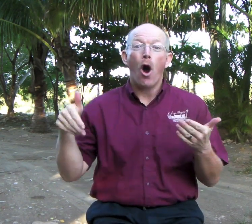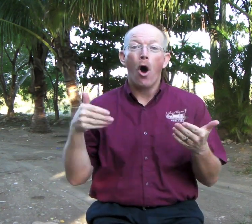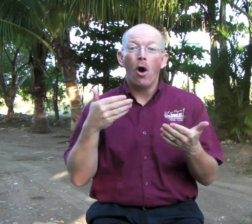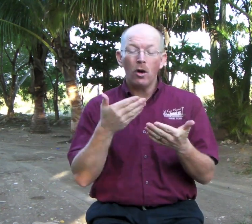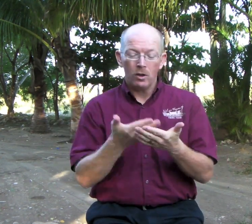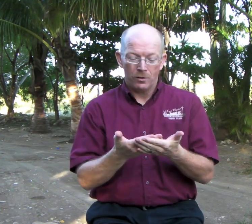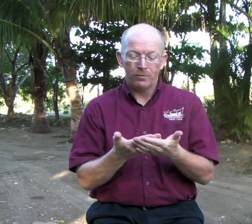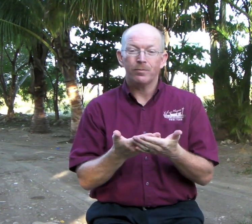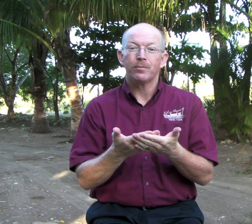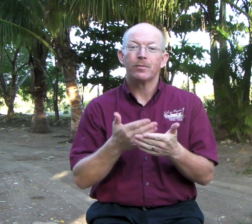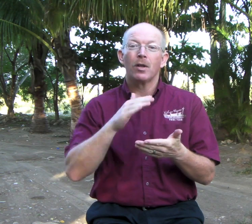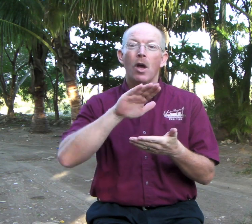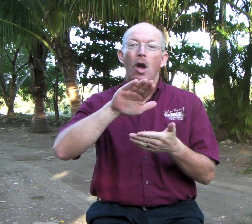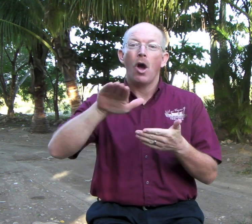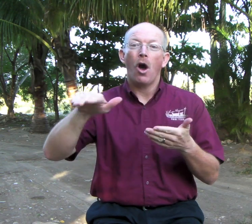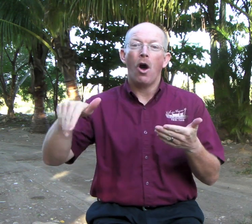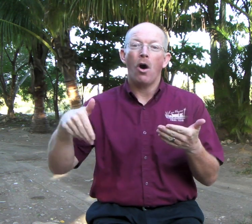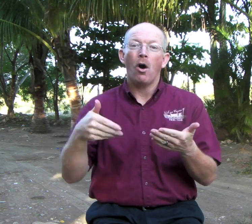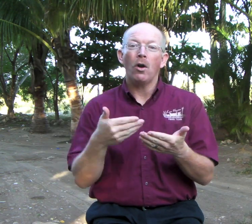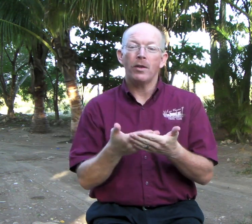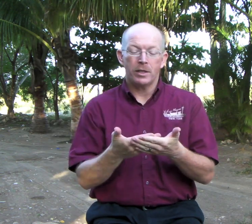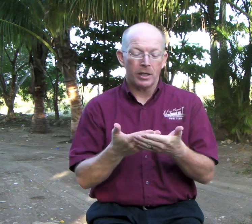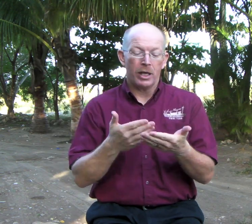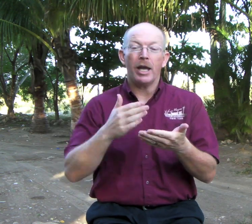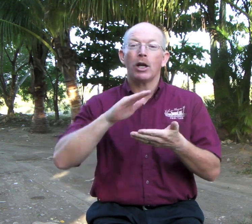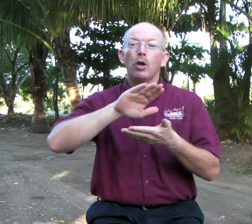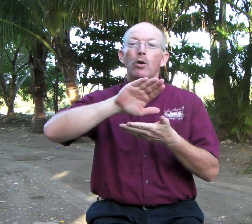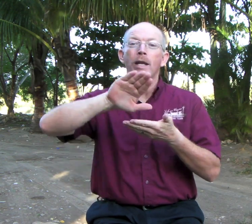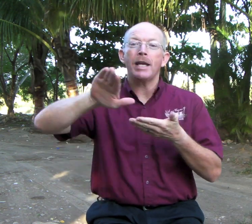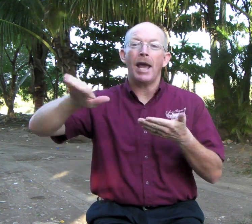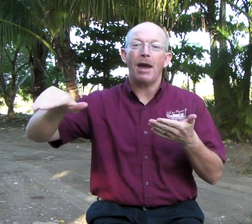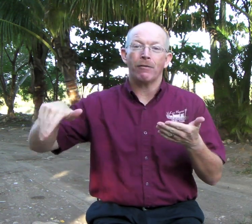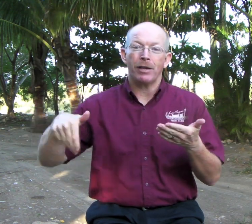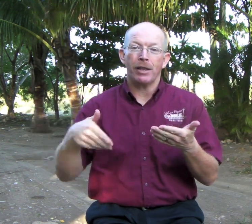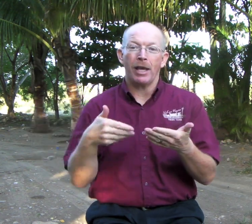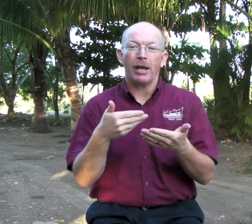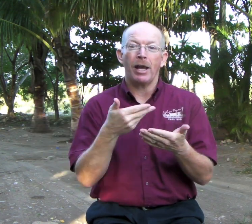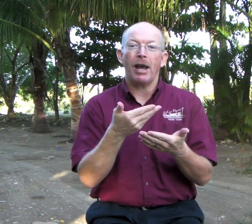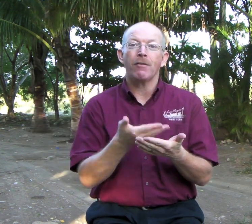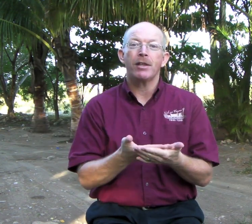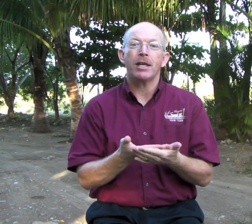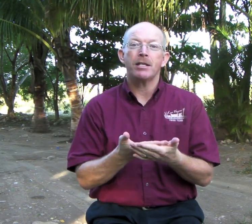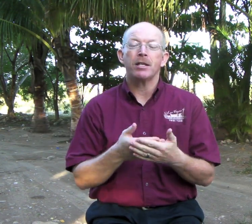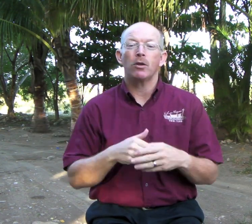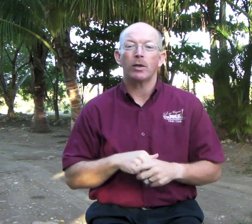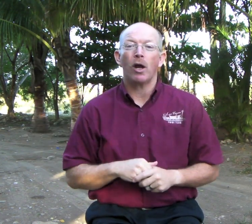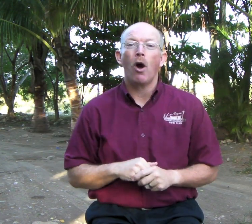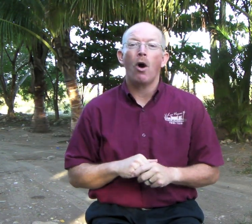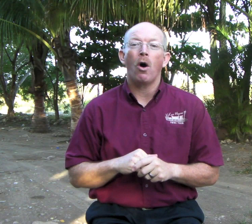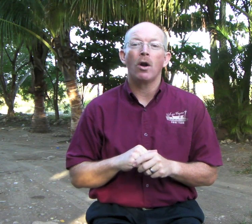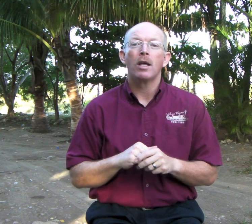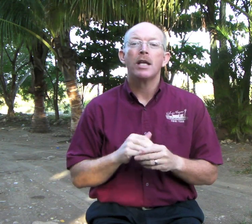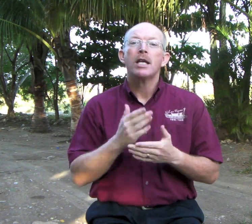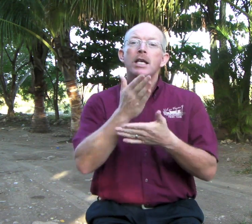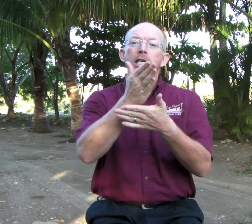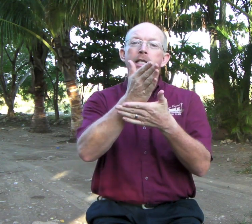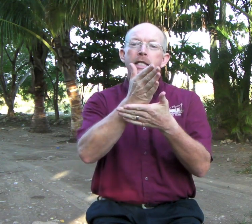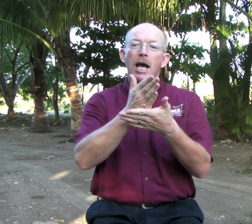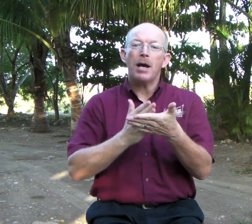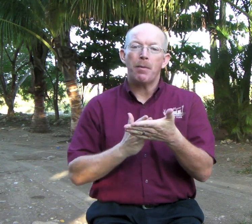All, all, this is including everything. Everything is included. All. Some.